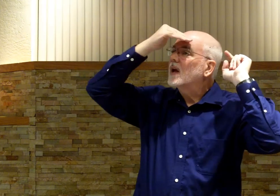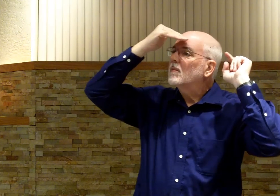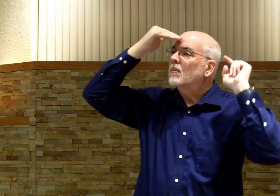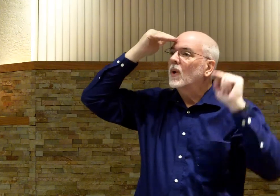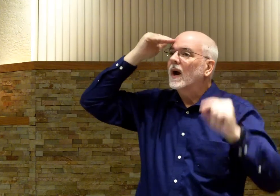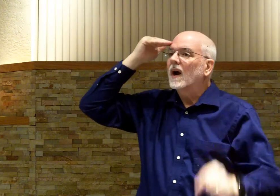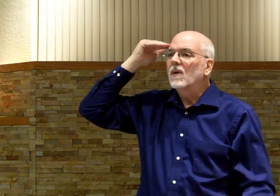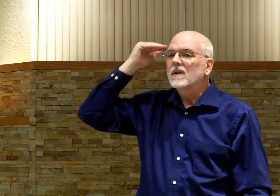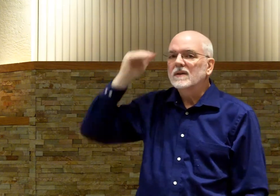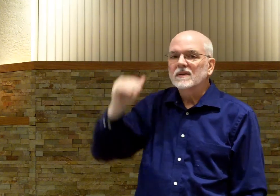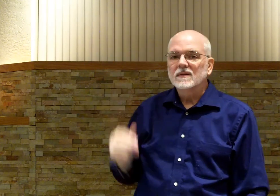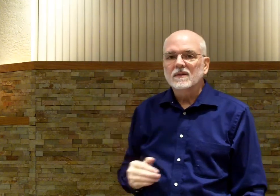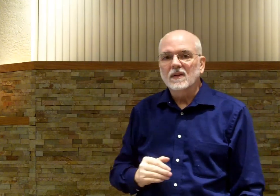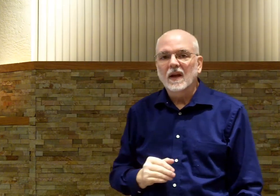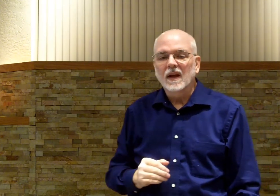brow. Okay.